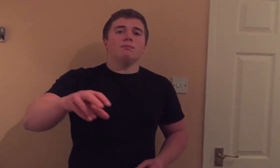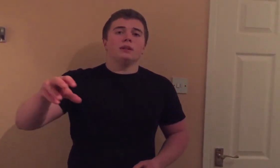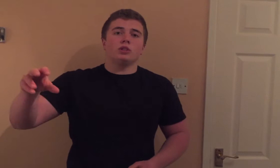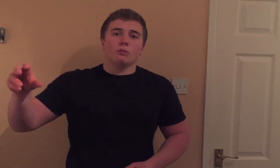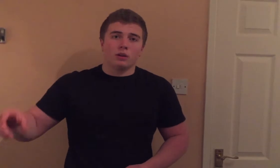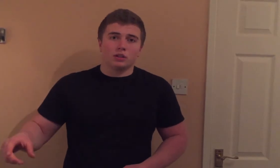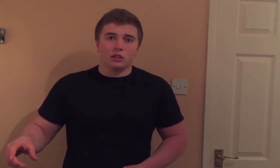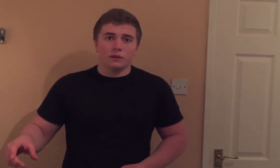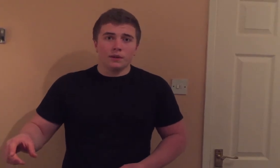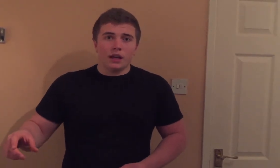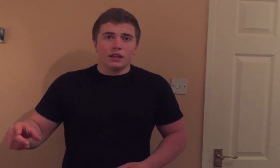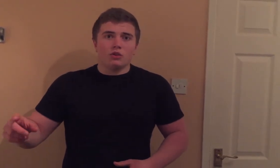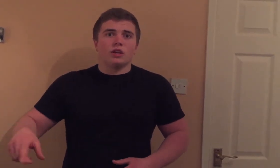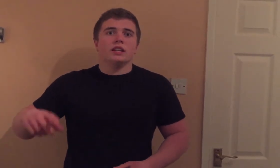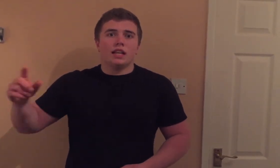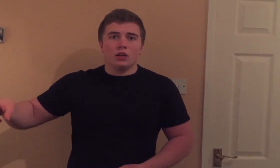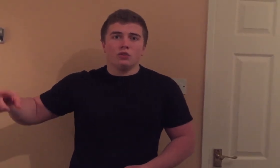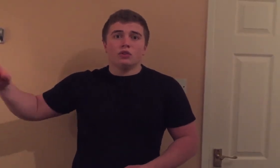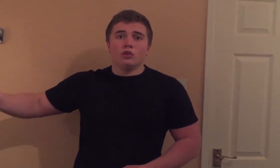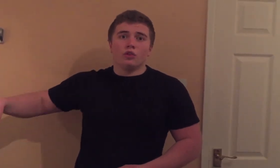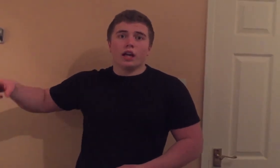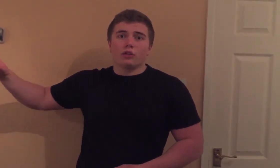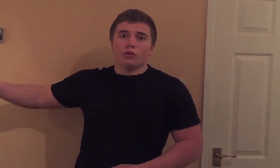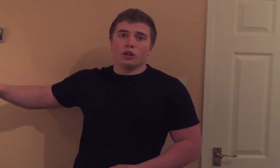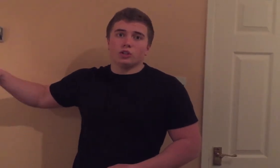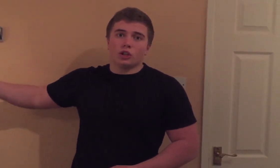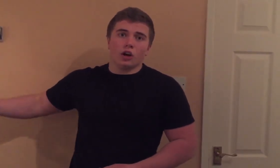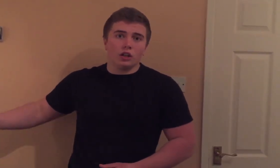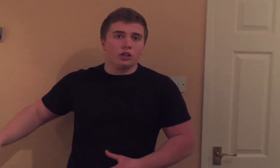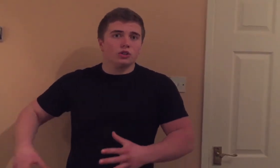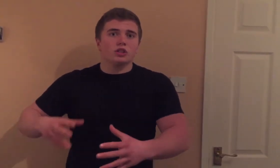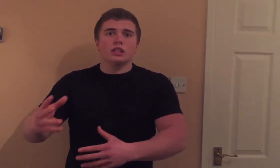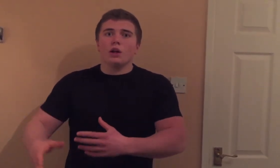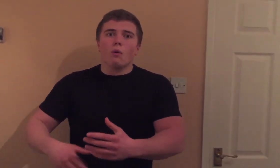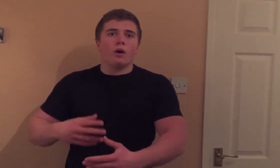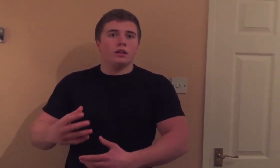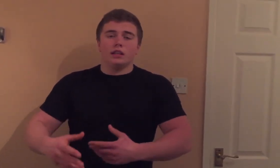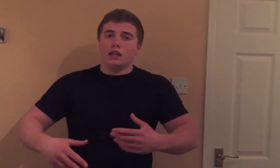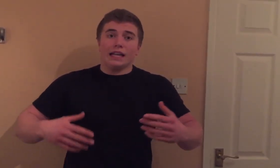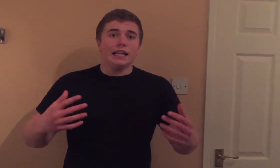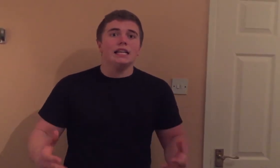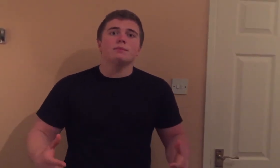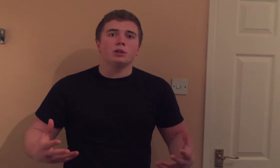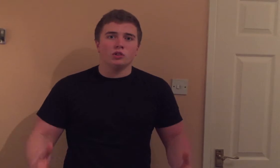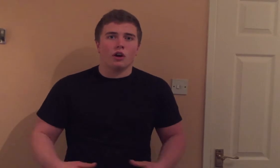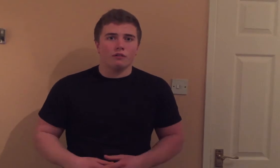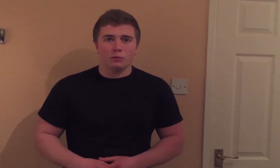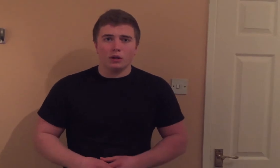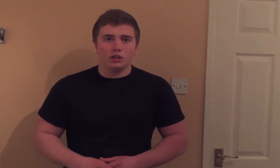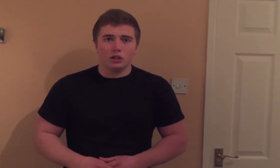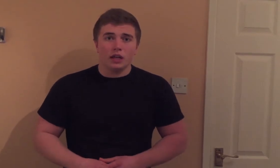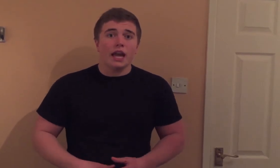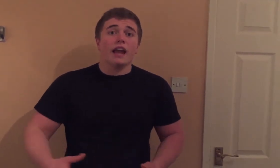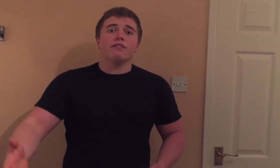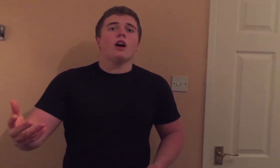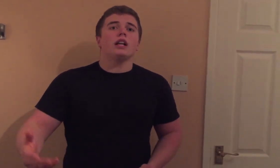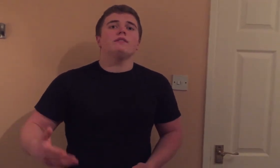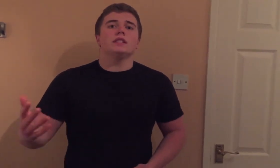has built your muscle, that you continue to do that throughout your cut because you're still wanting to at least preserve your muscle if not even